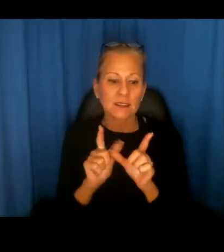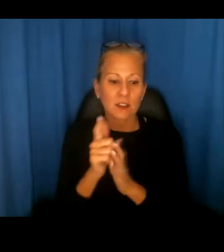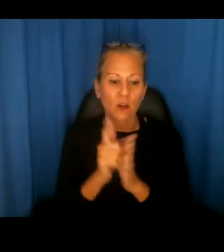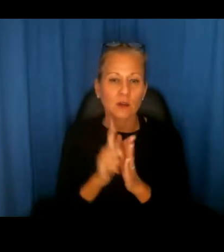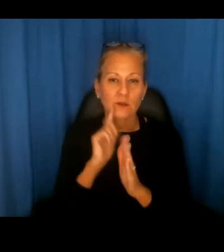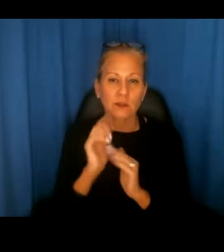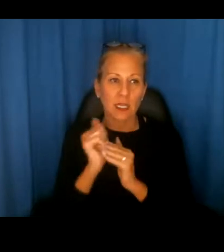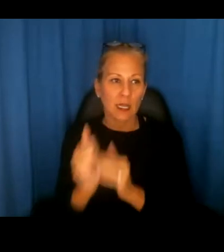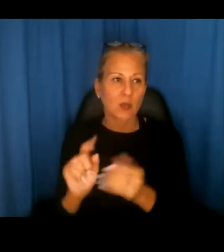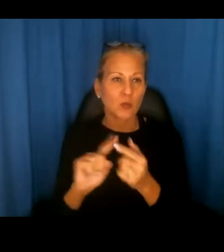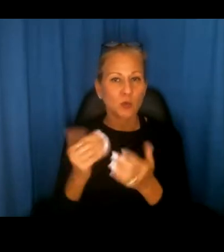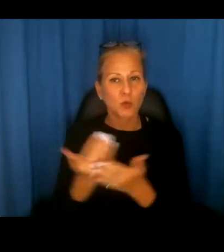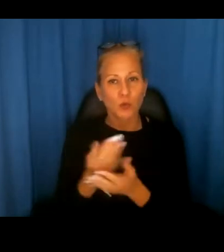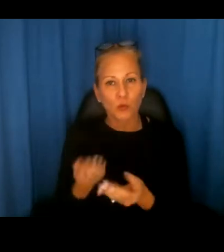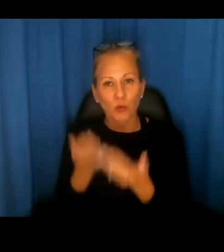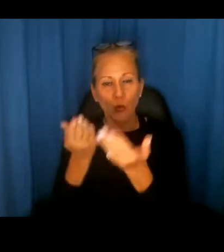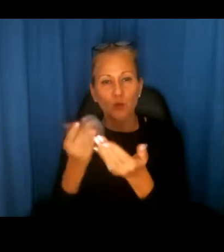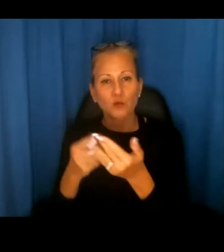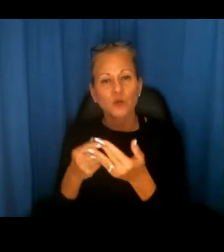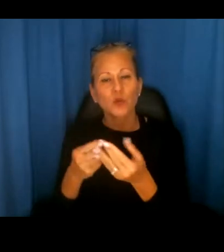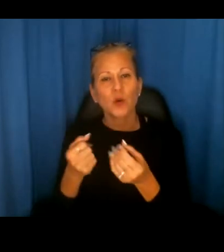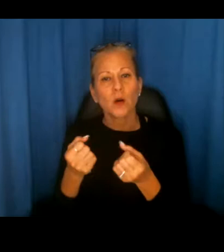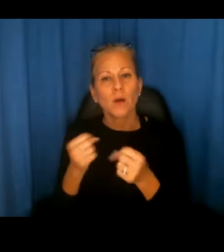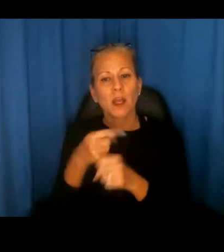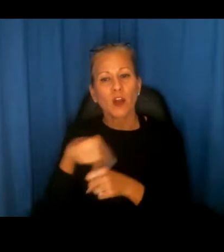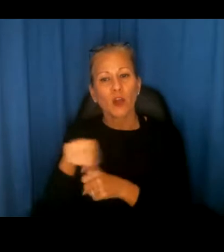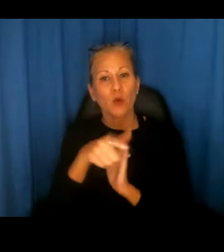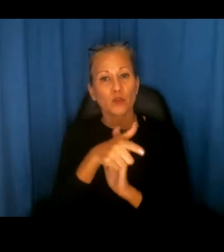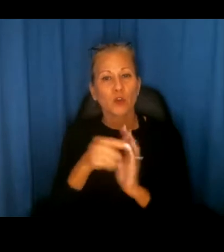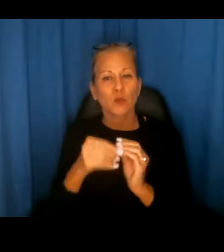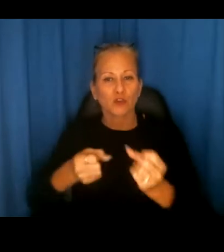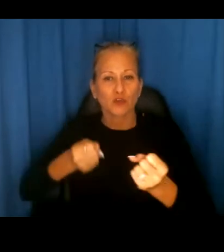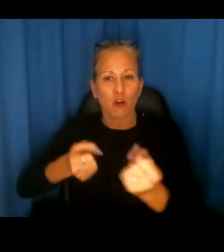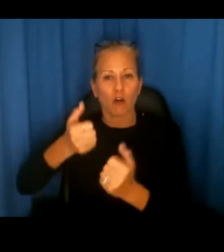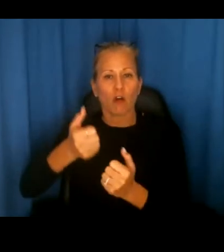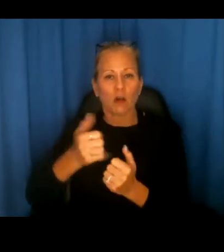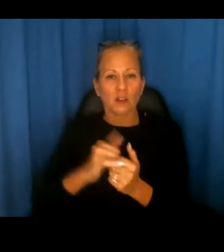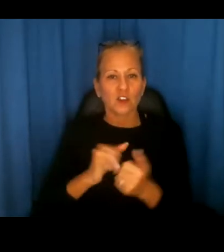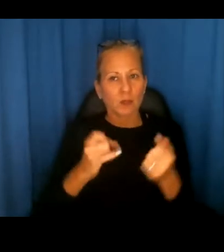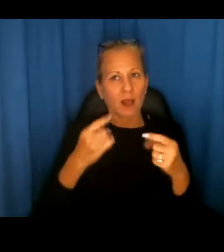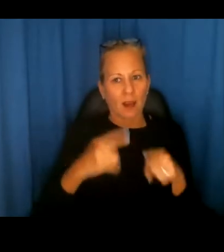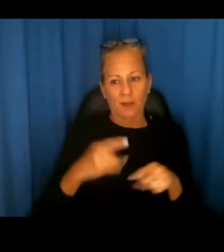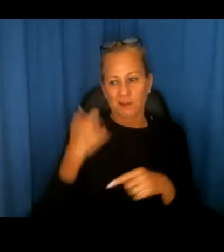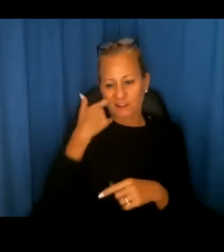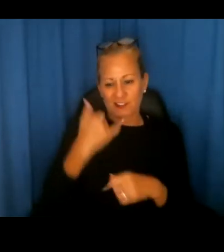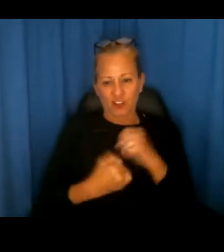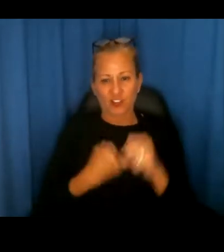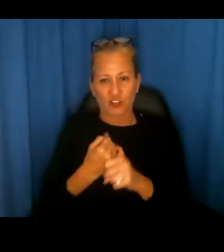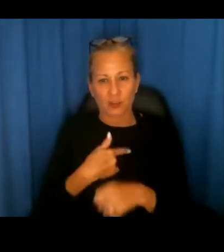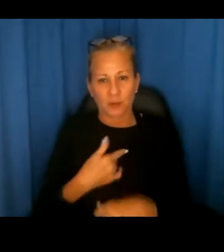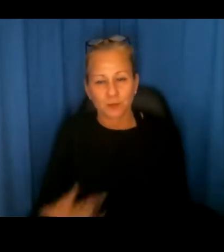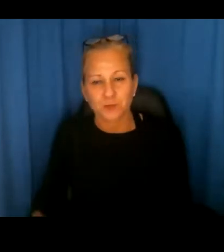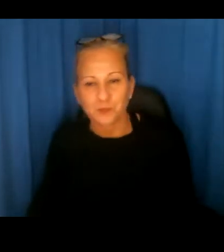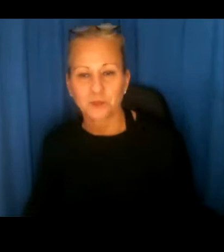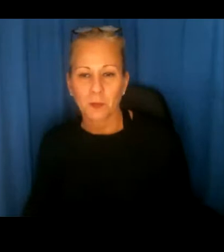led to new proposals to strengthen those laws. Um, and that all has happened in this past year. Uh,